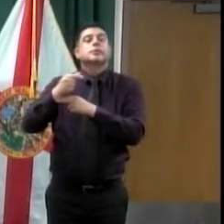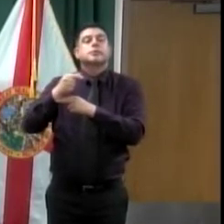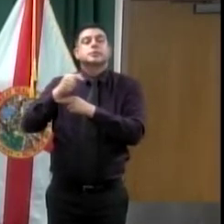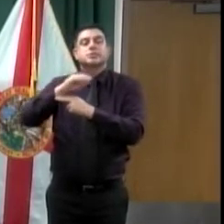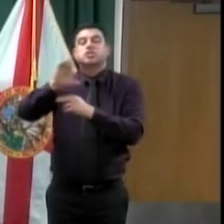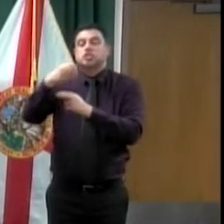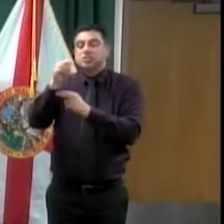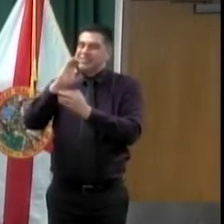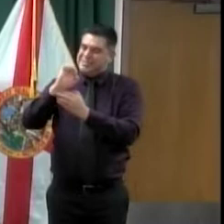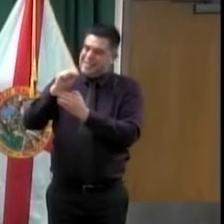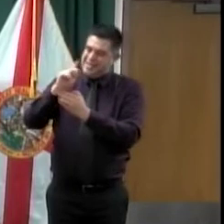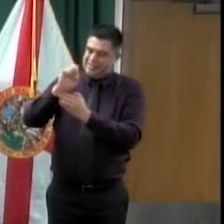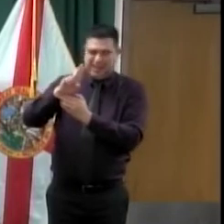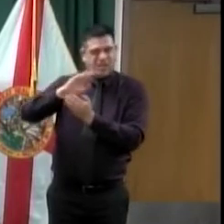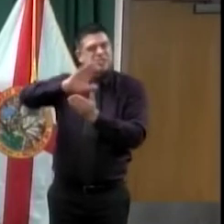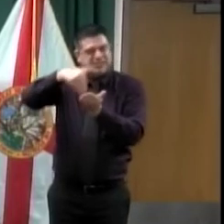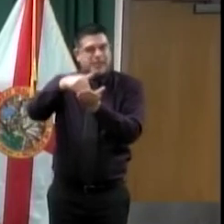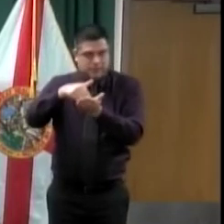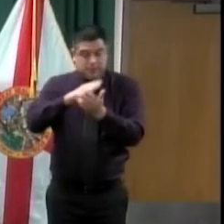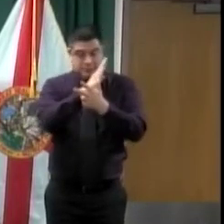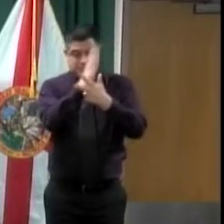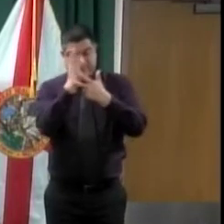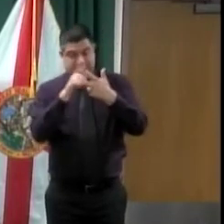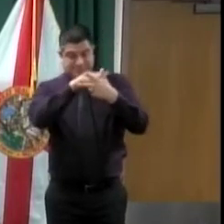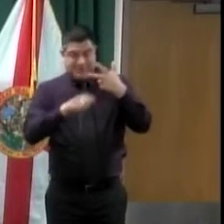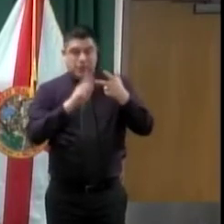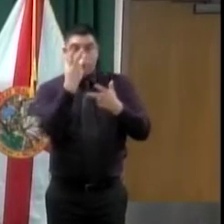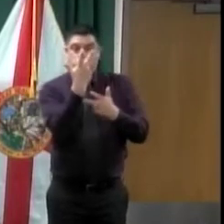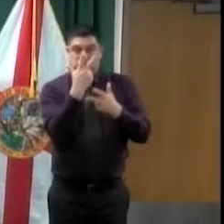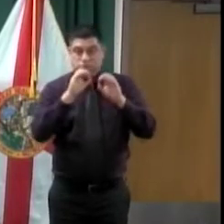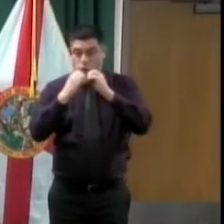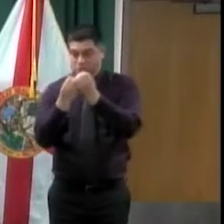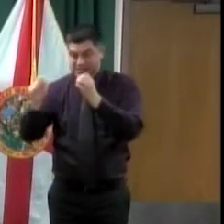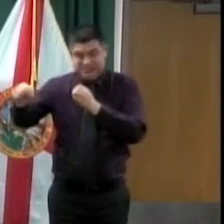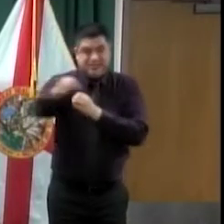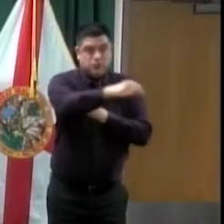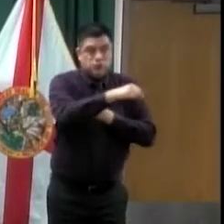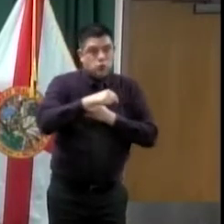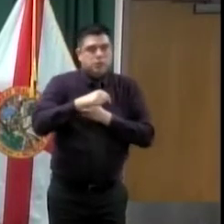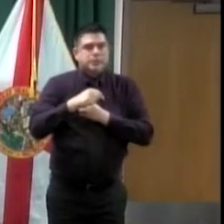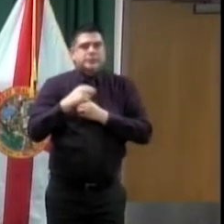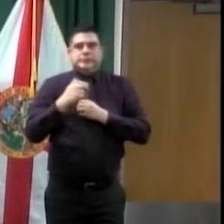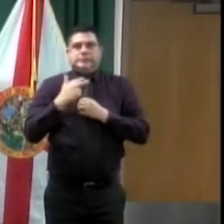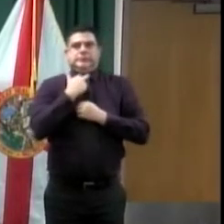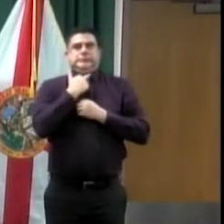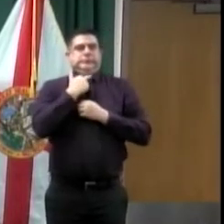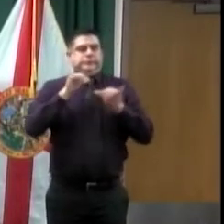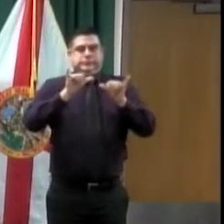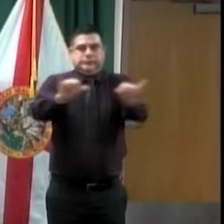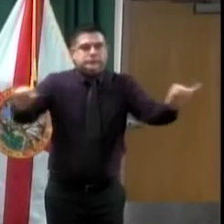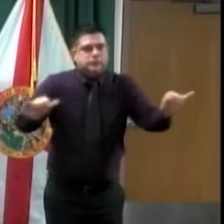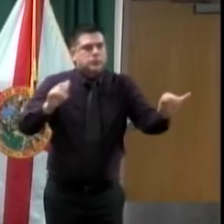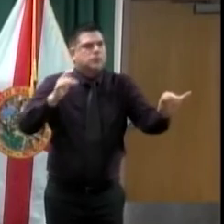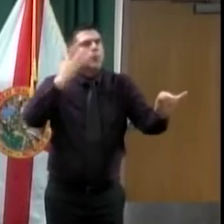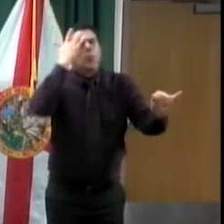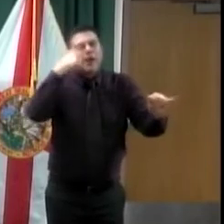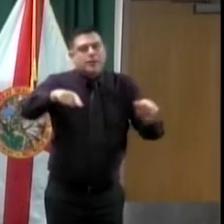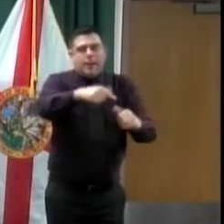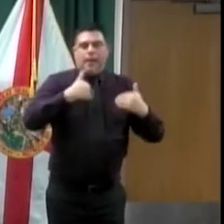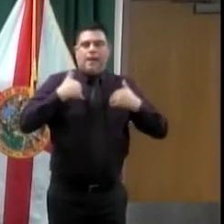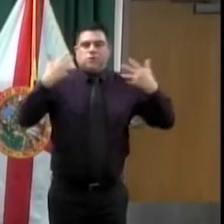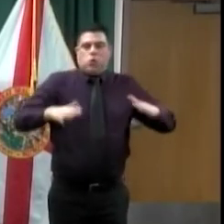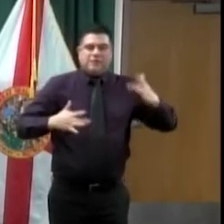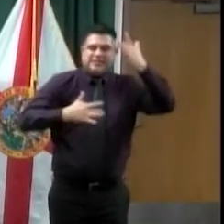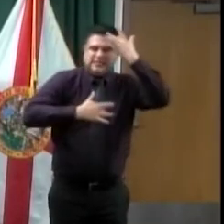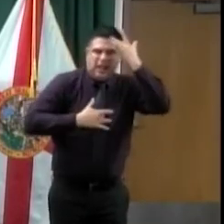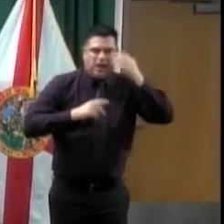that, because of these three organizations, those individuals were able to stay at home, not transmit the